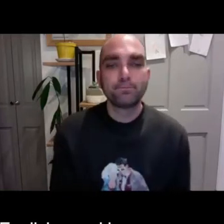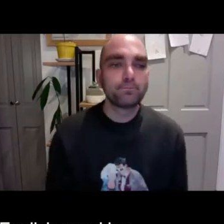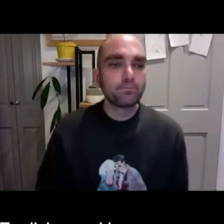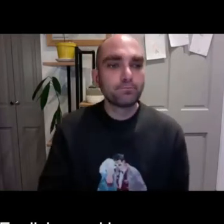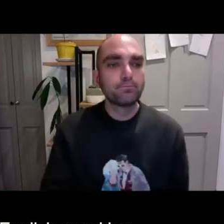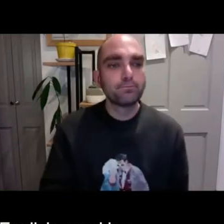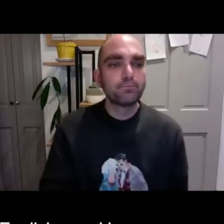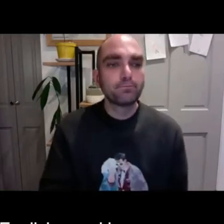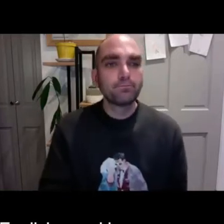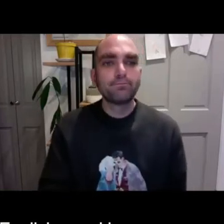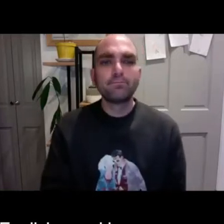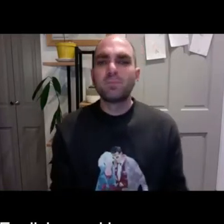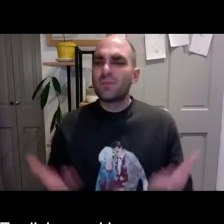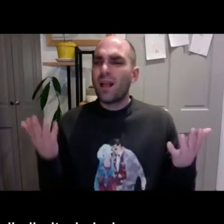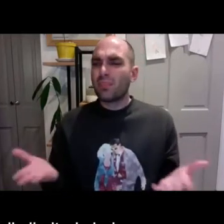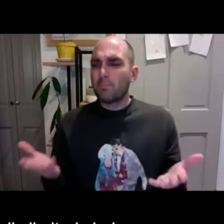it's more important.